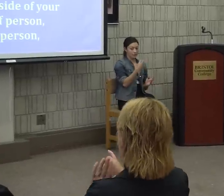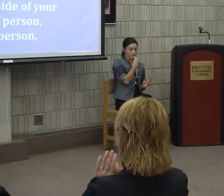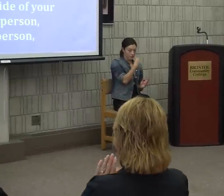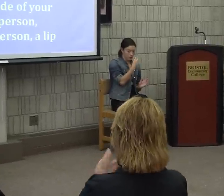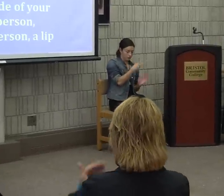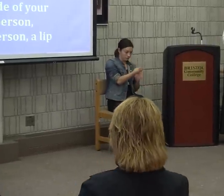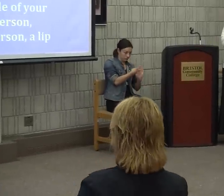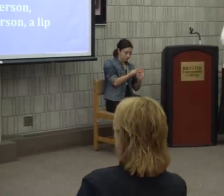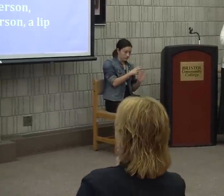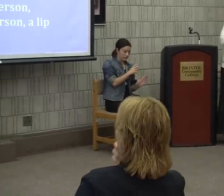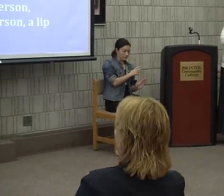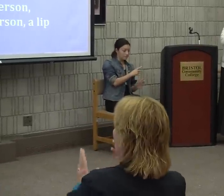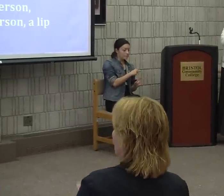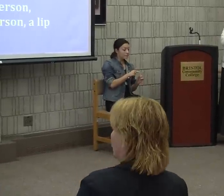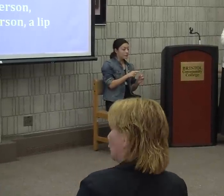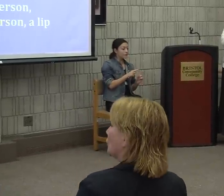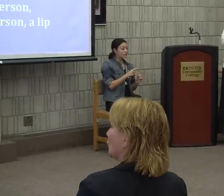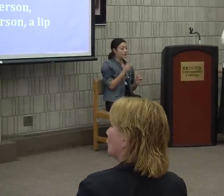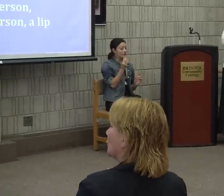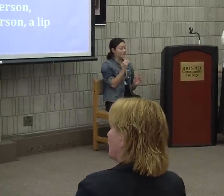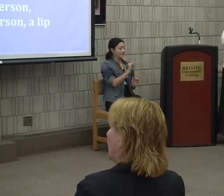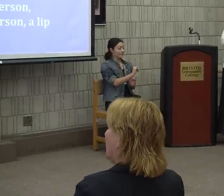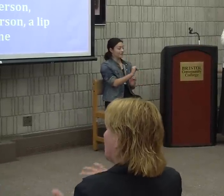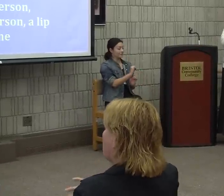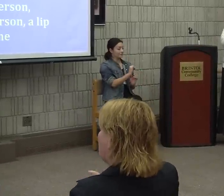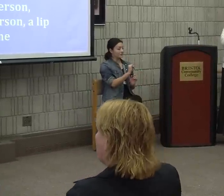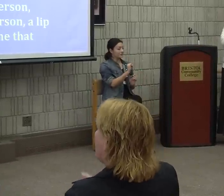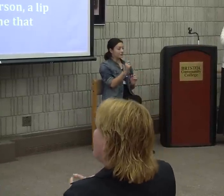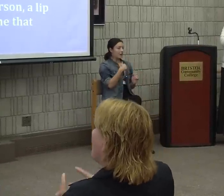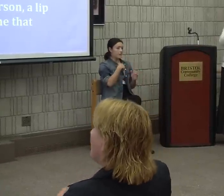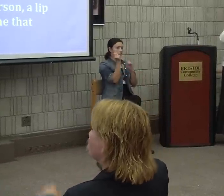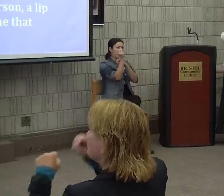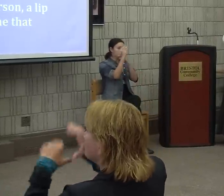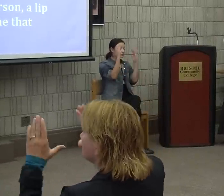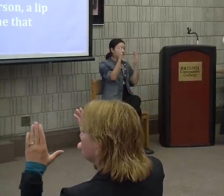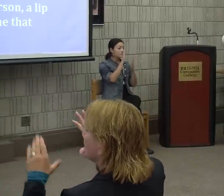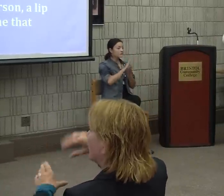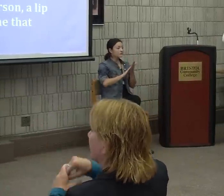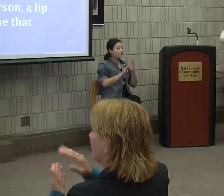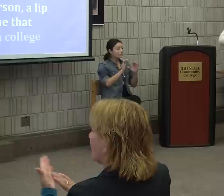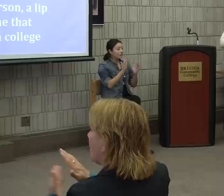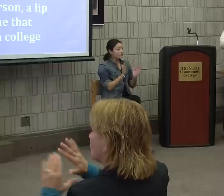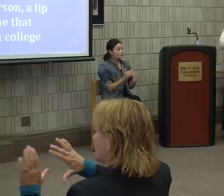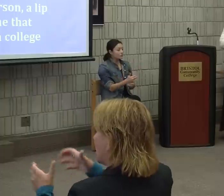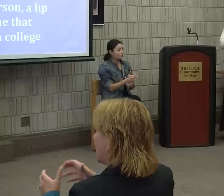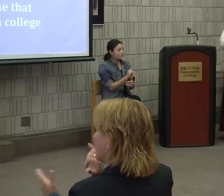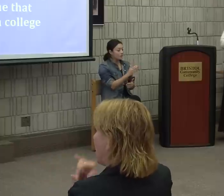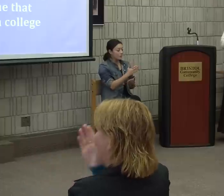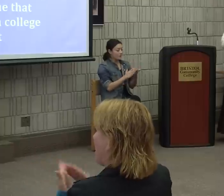I can imagine that often, especially in college classrooms, that that part of your identity